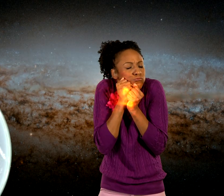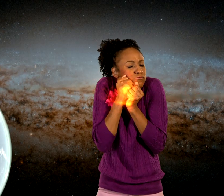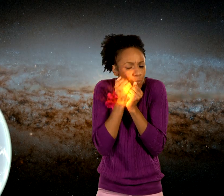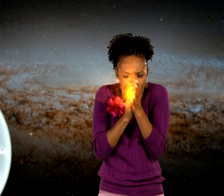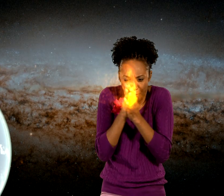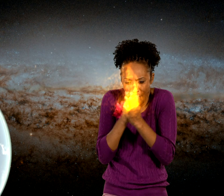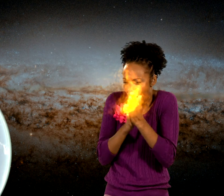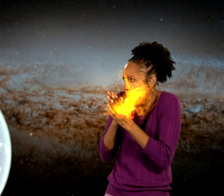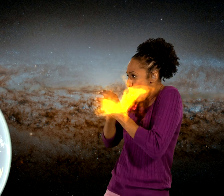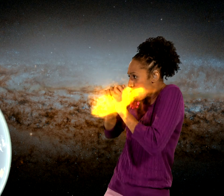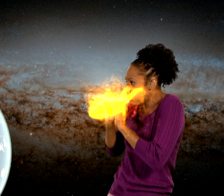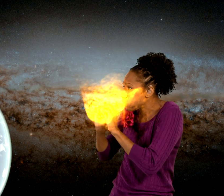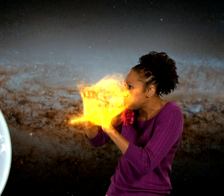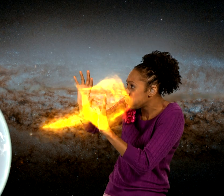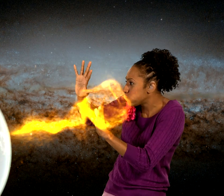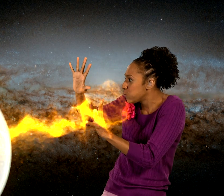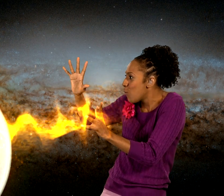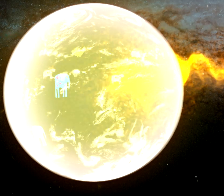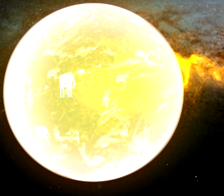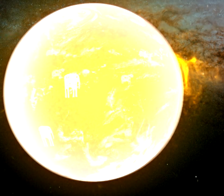Heat it in the middle